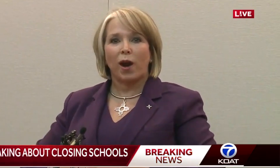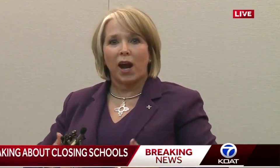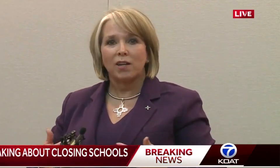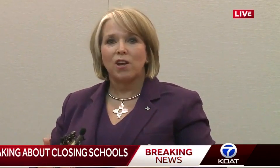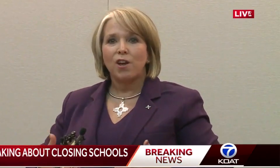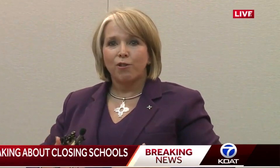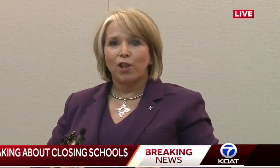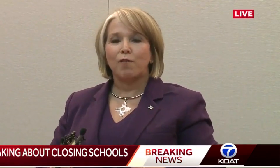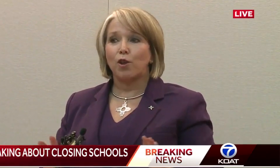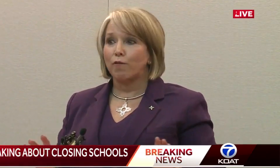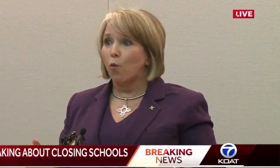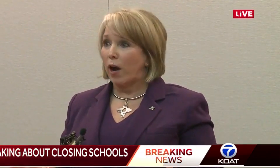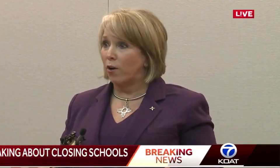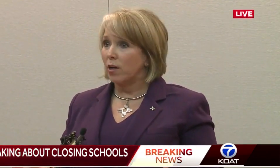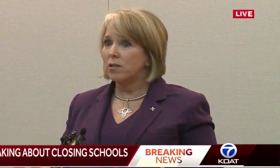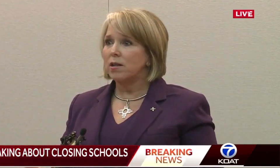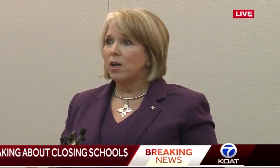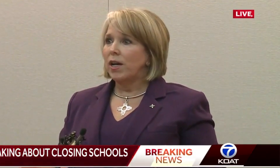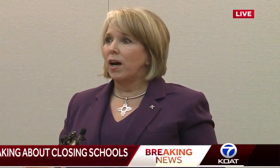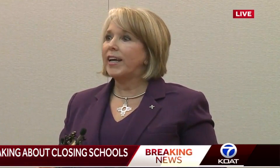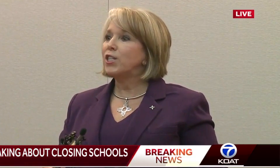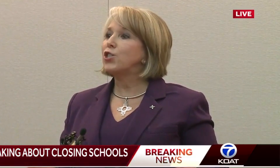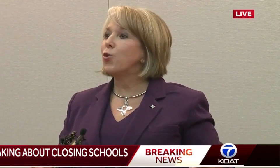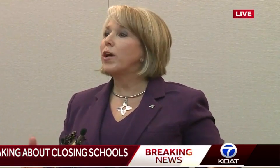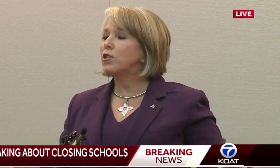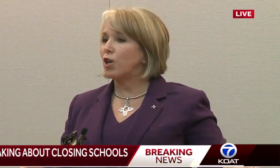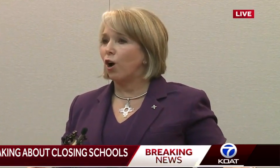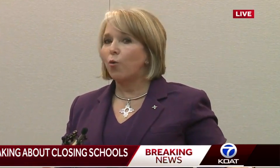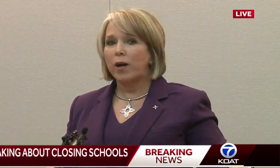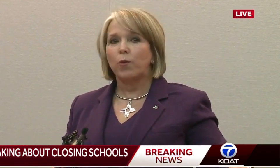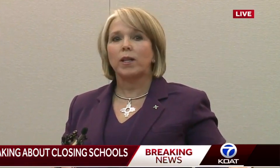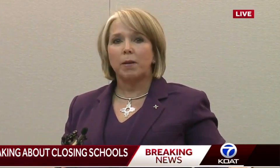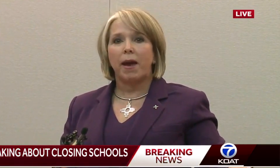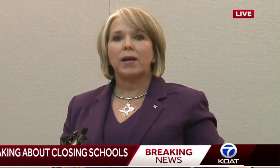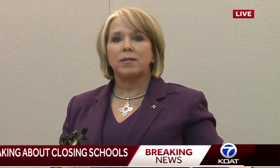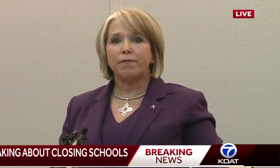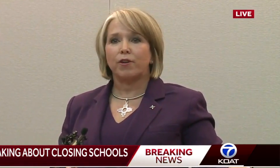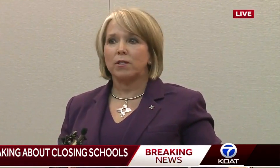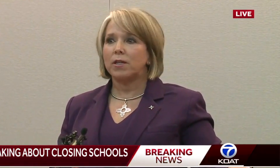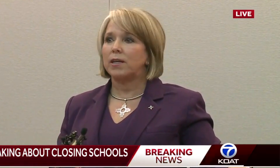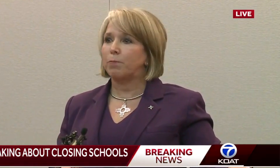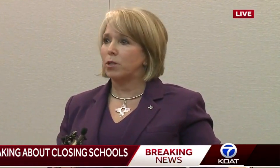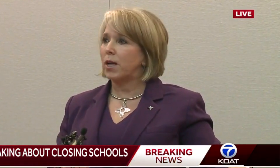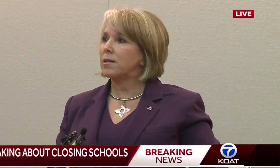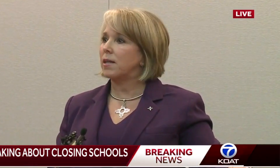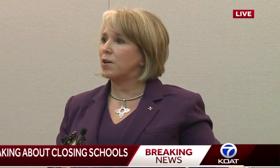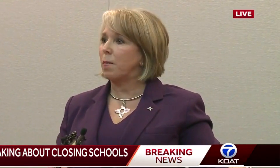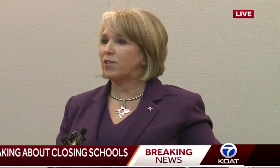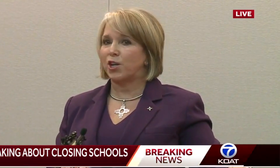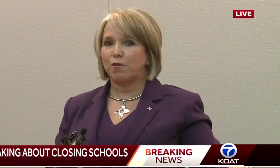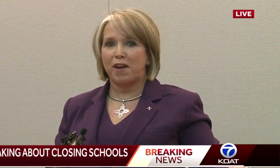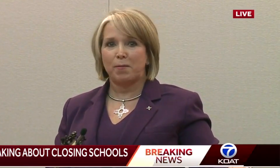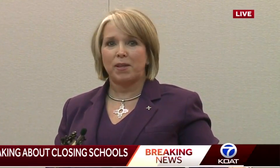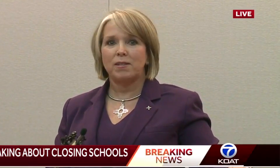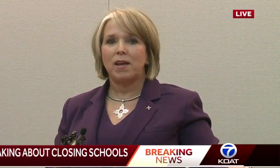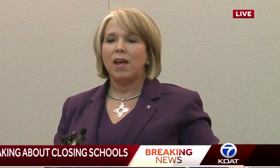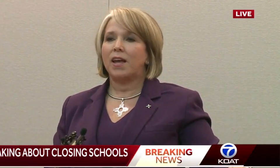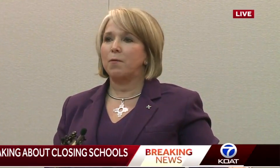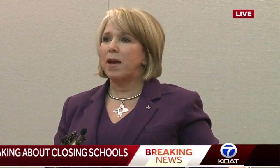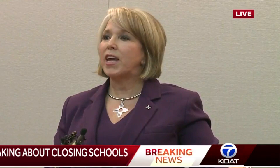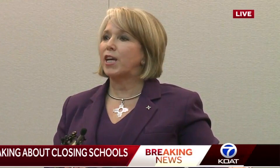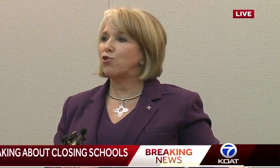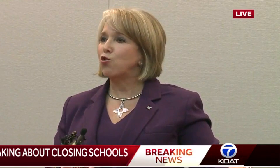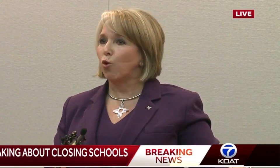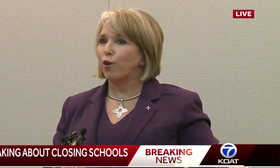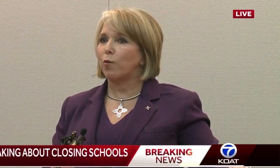continue to raise, the level of awareness. In doing so, we really make a difference in protecting New Mexico families